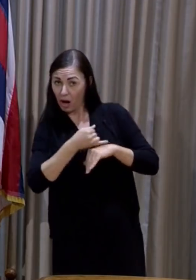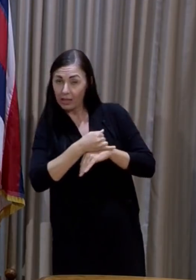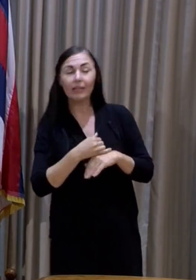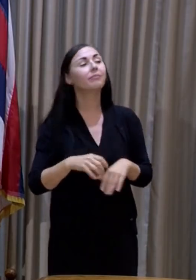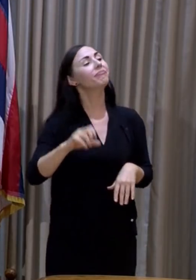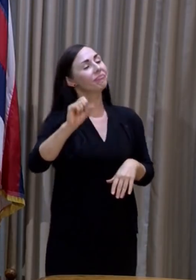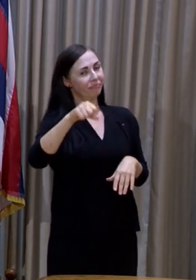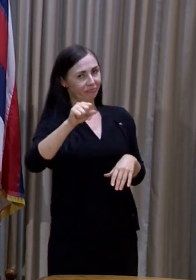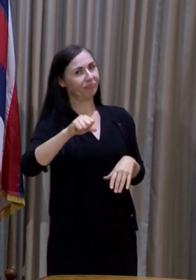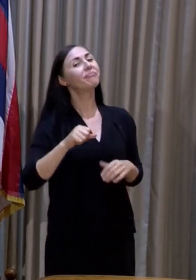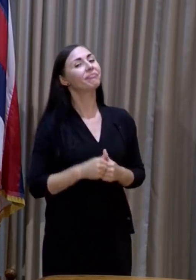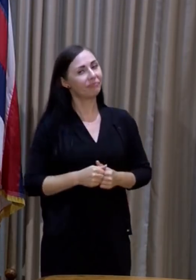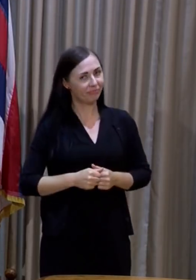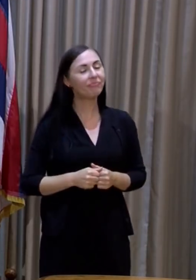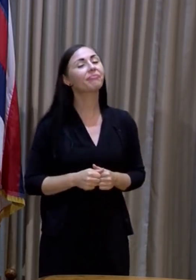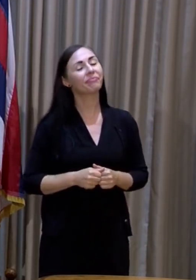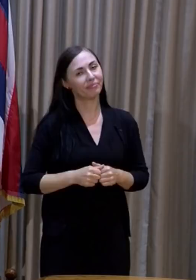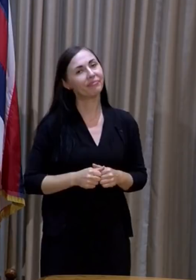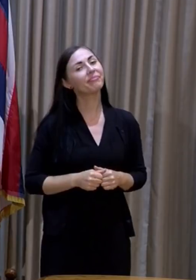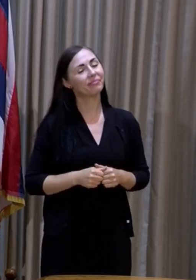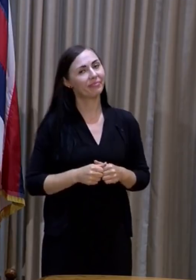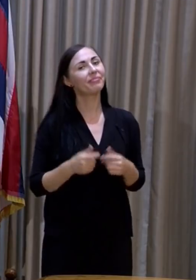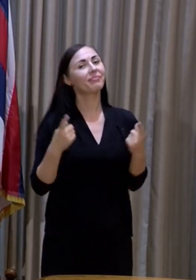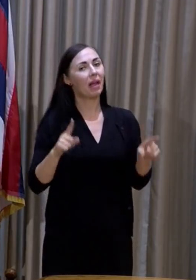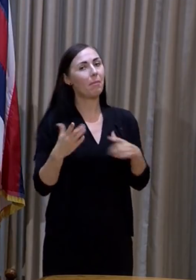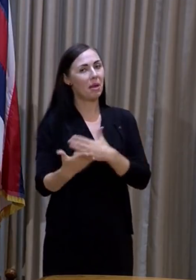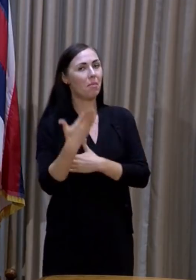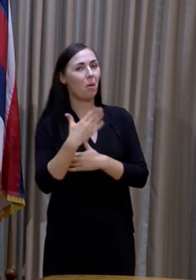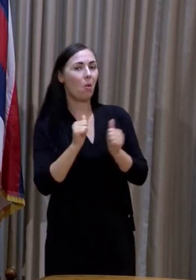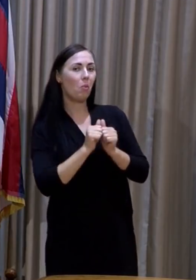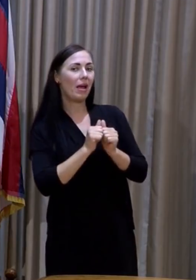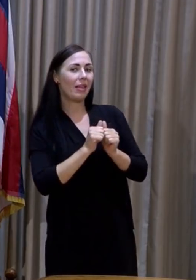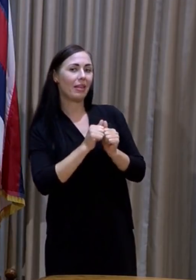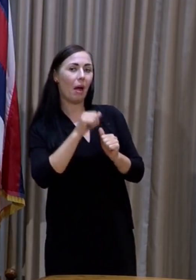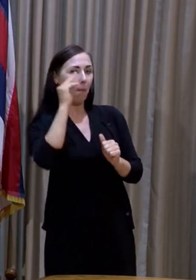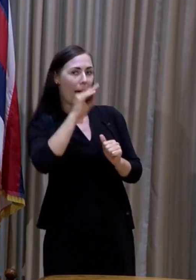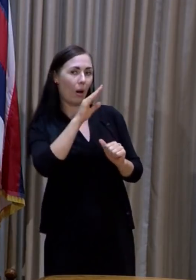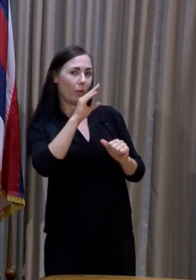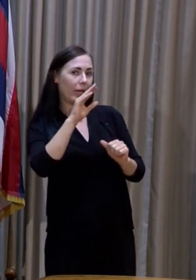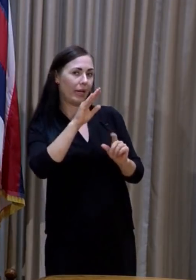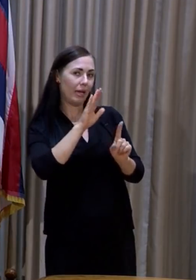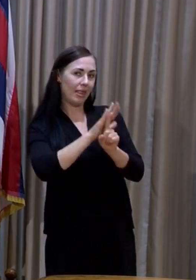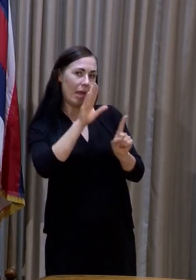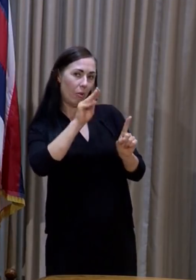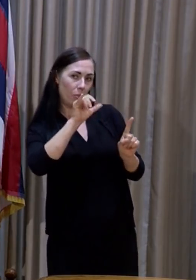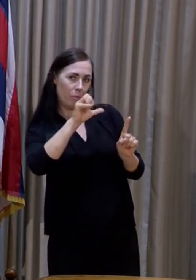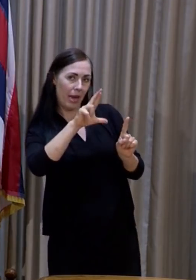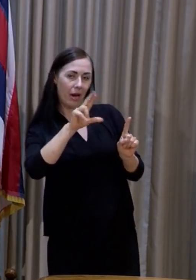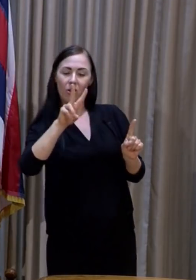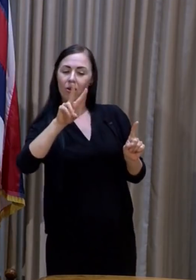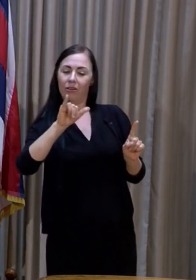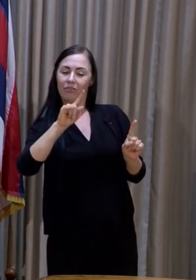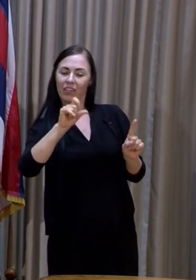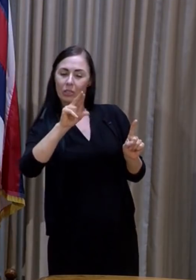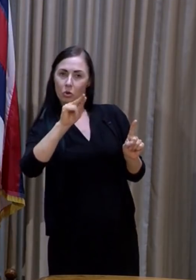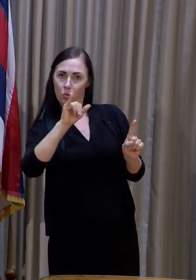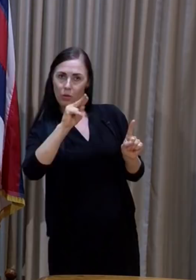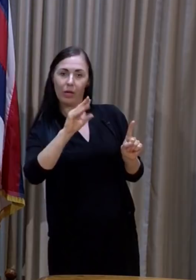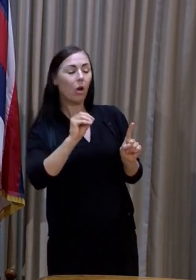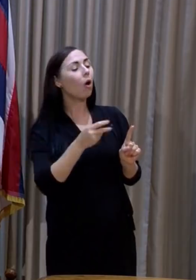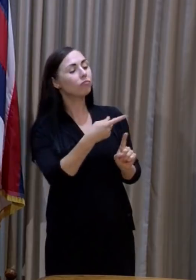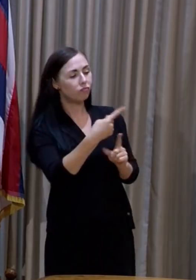Yes, I did have a discussion with Mayor Victor Reno this morning and will be re